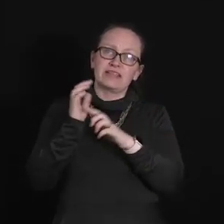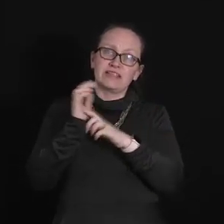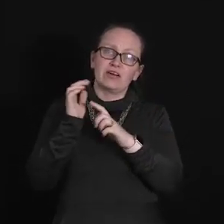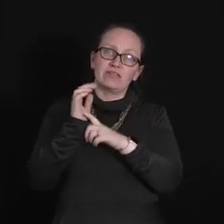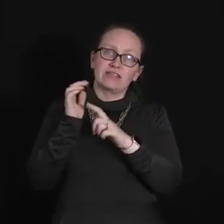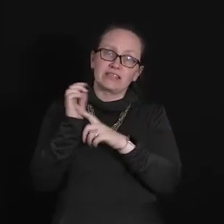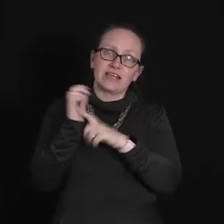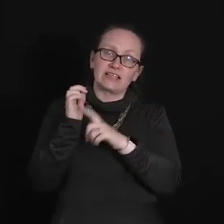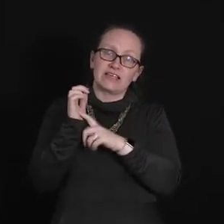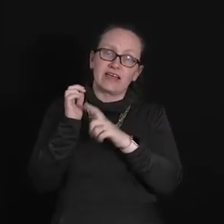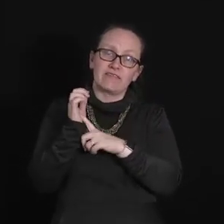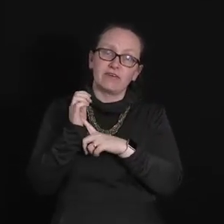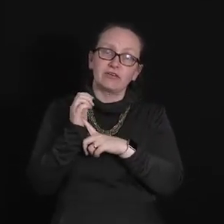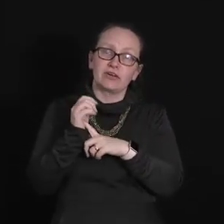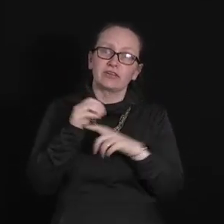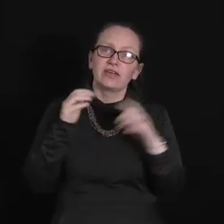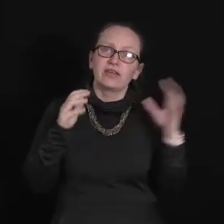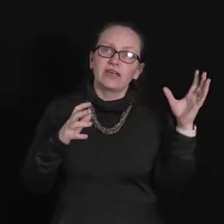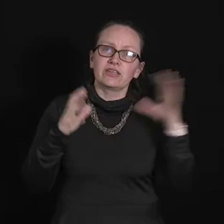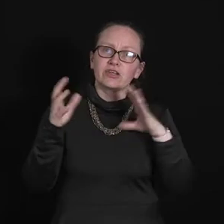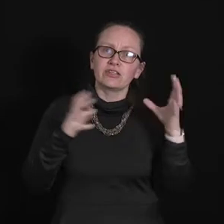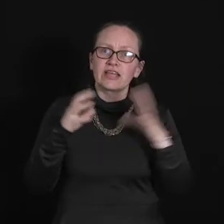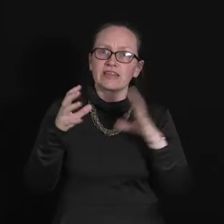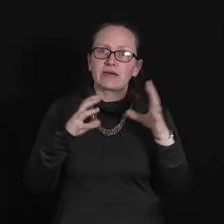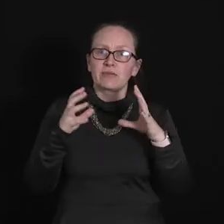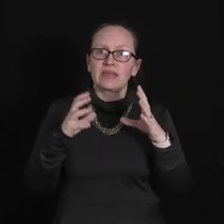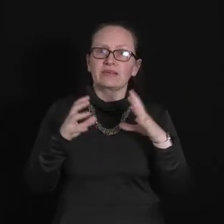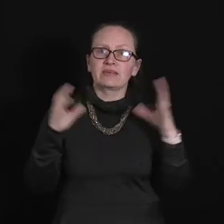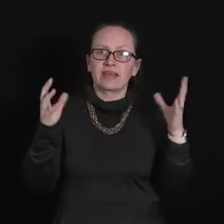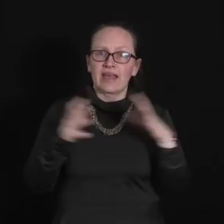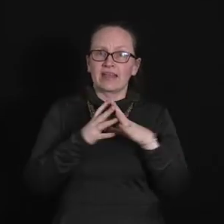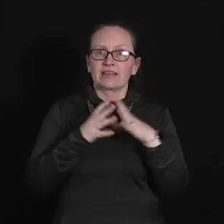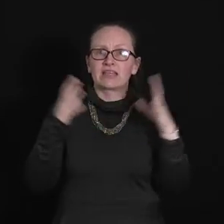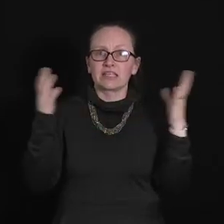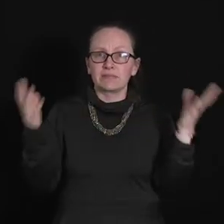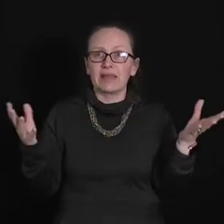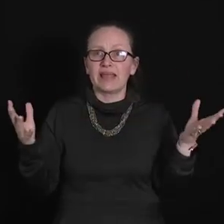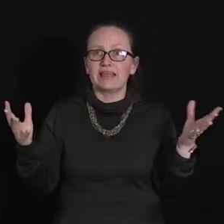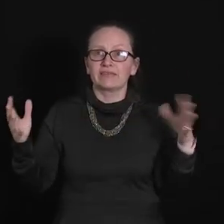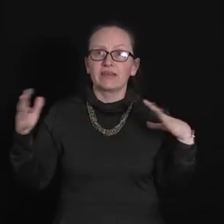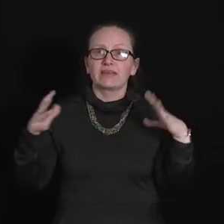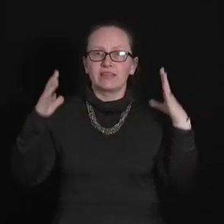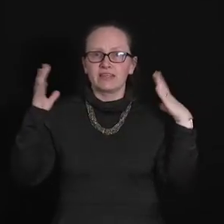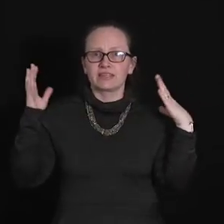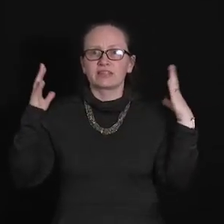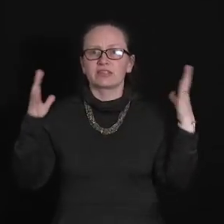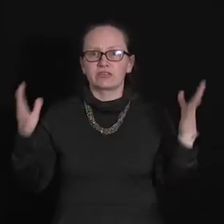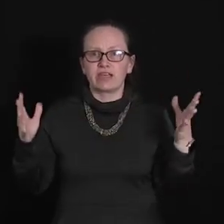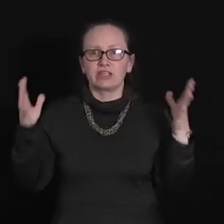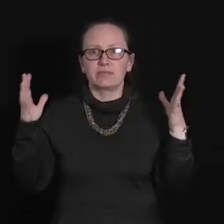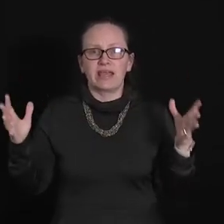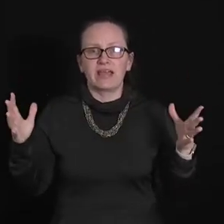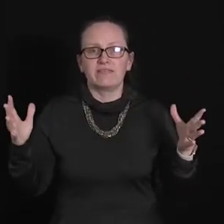of it detecting a photon it turns out that we can explain this strange behavior.